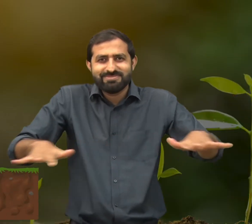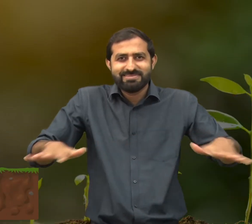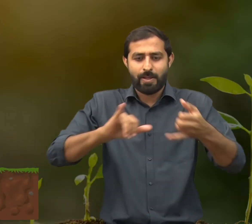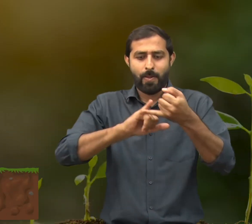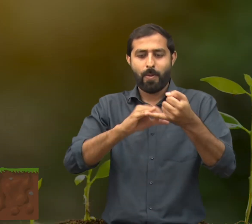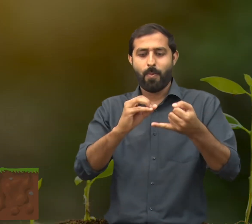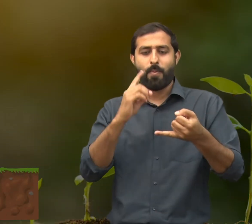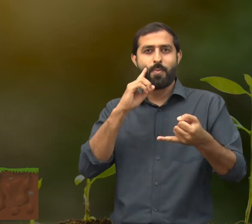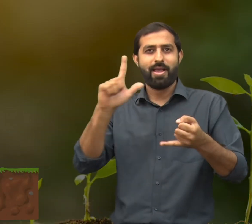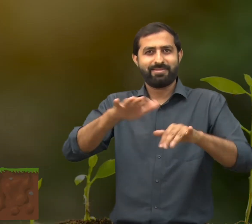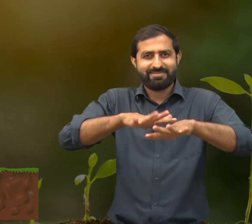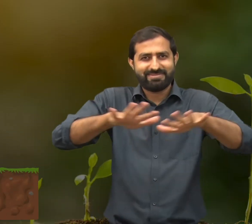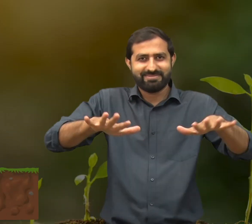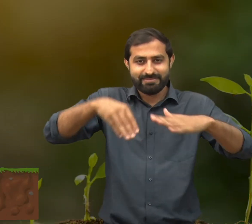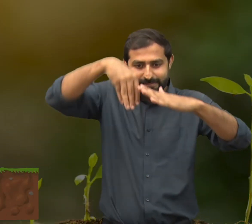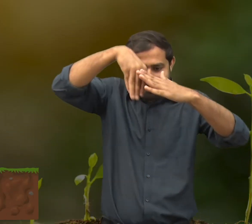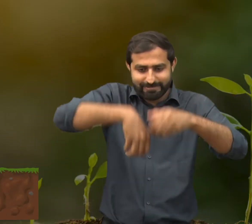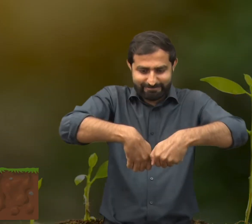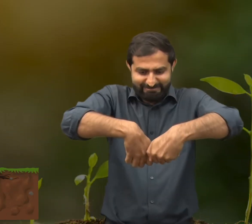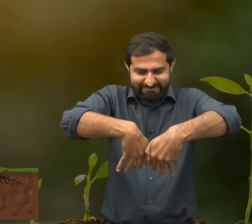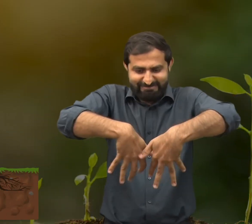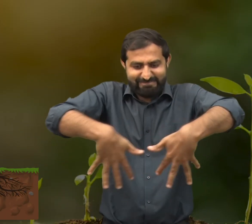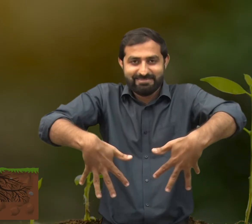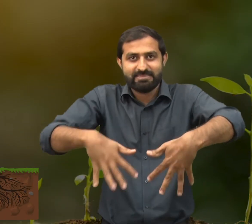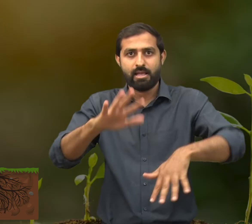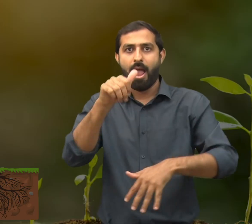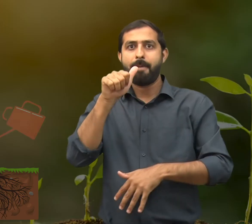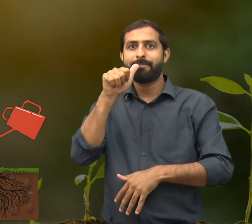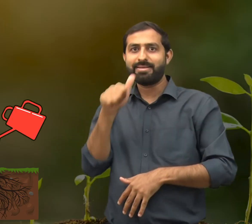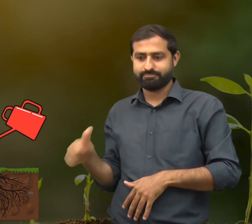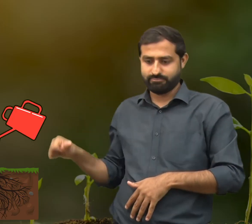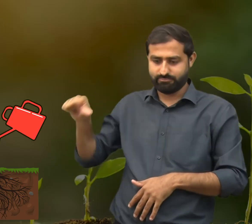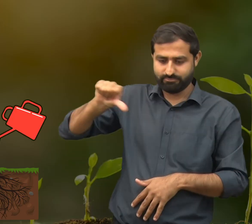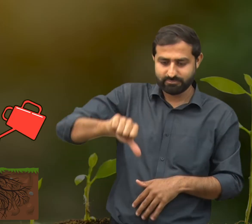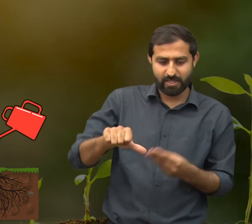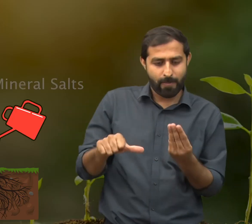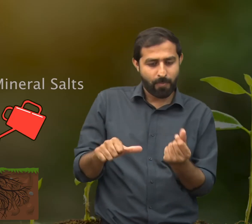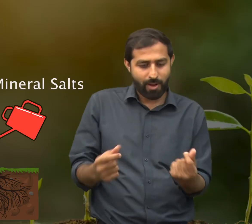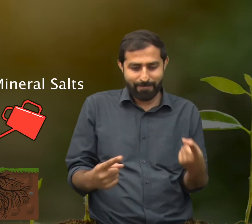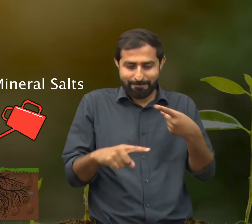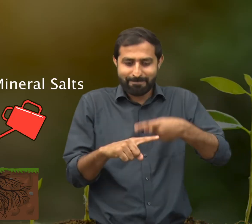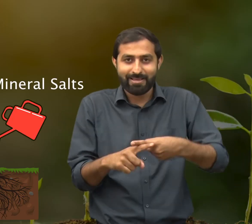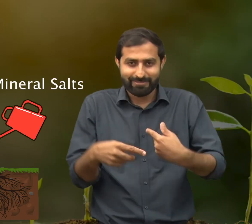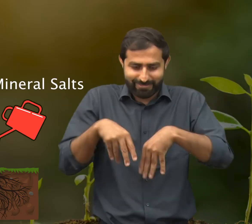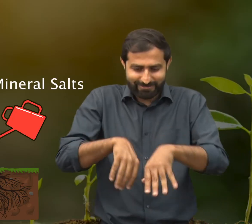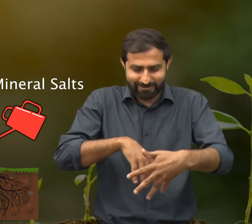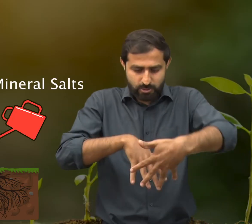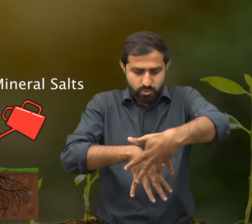During photosynthesis, plant roots absorb water and mineral salts